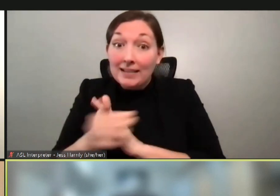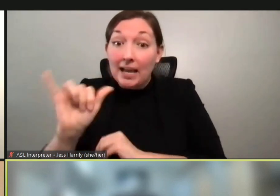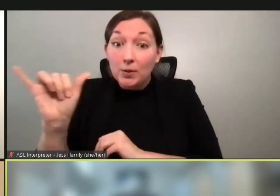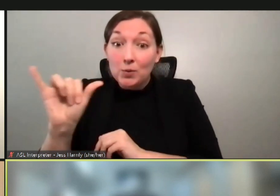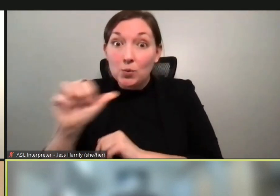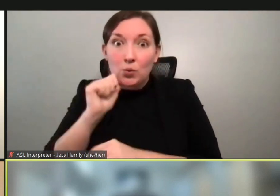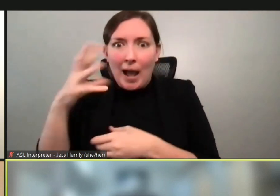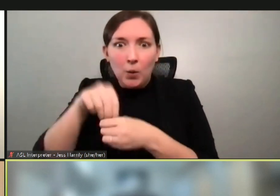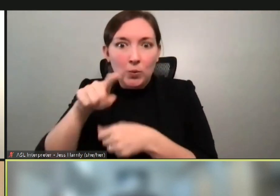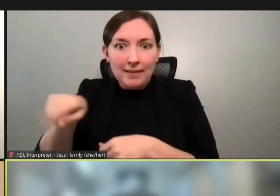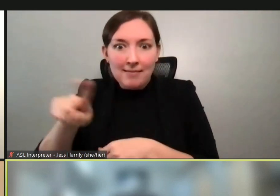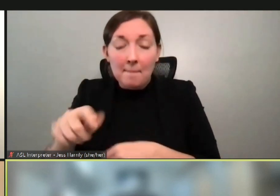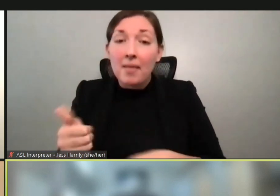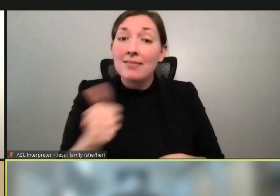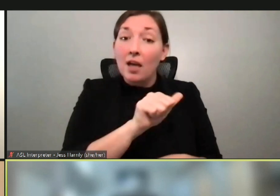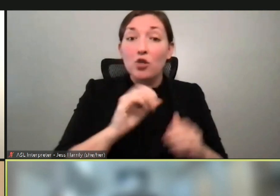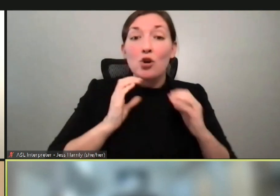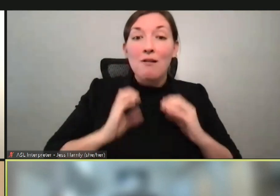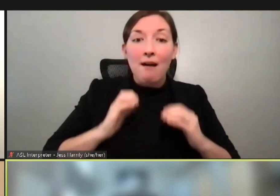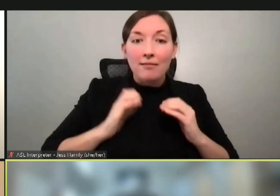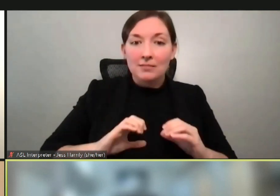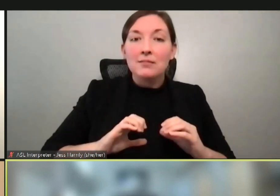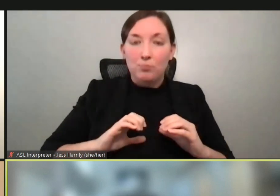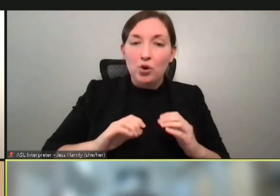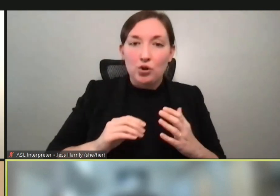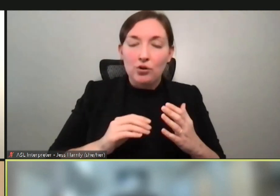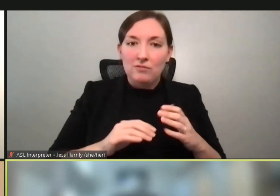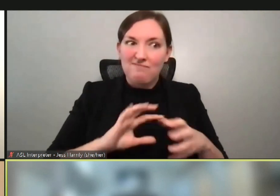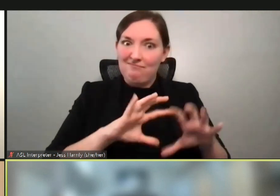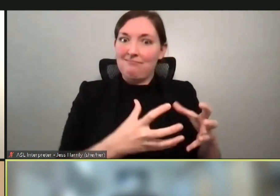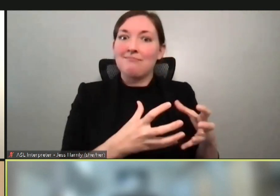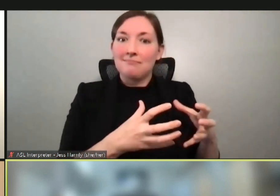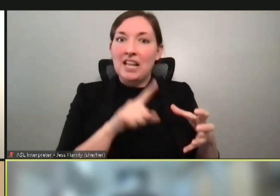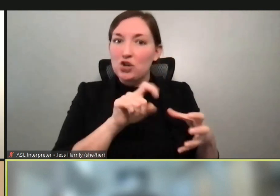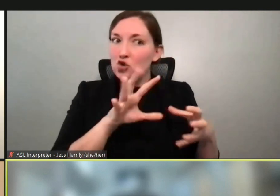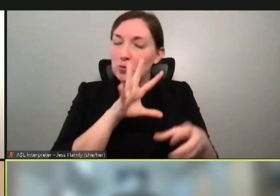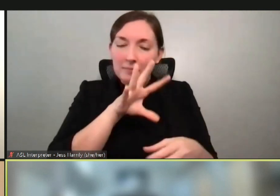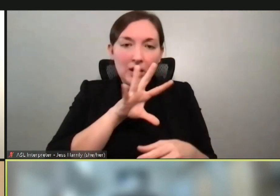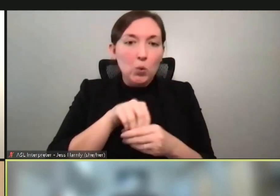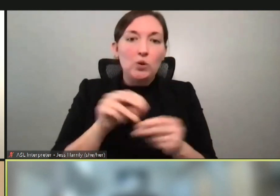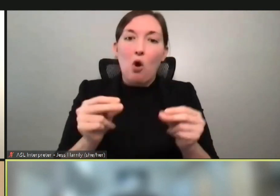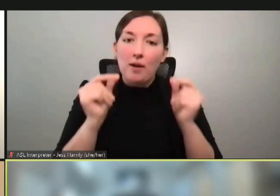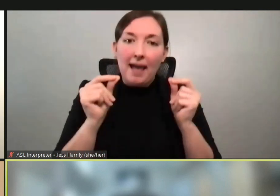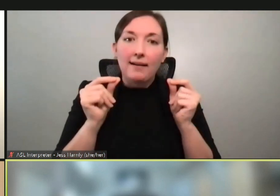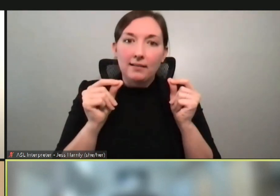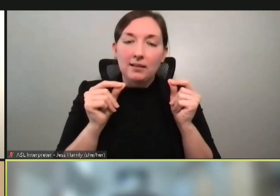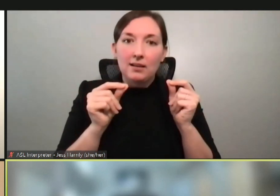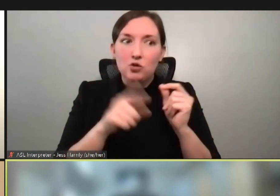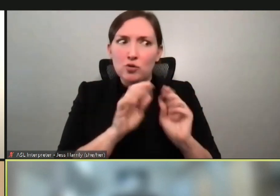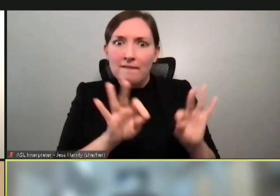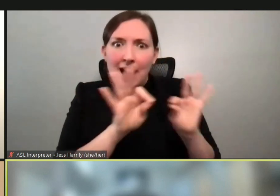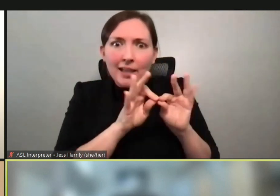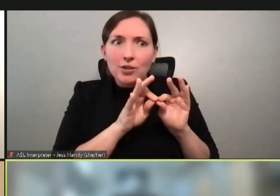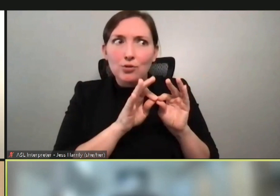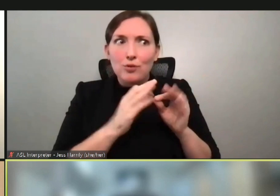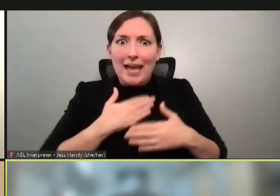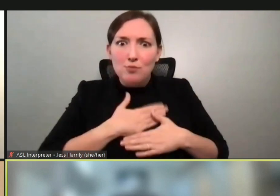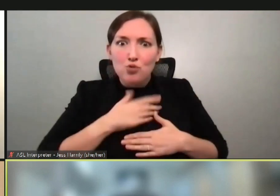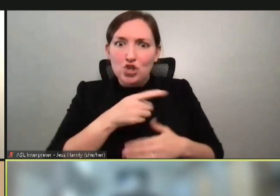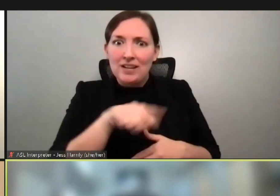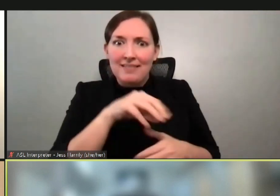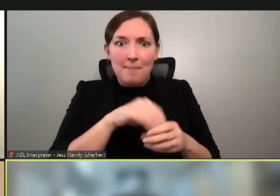is the, the customer base or the consumer base that should be included automatically and should be valued and appreciated in all ways.